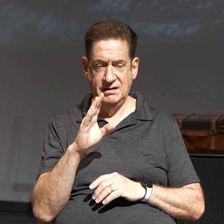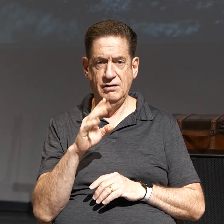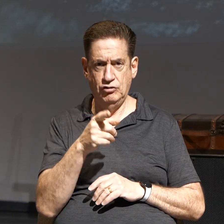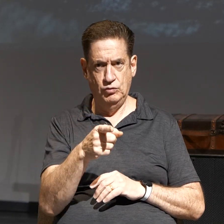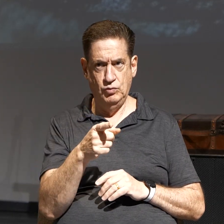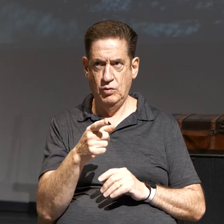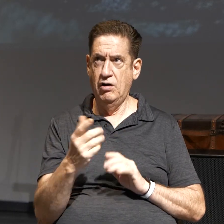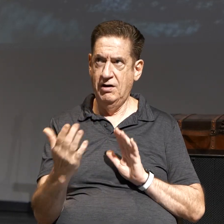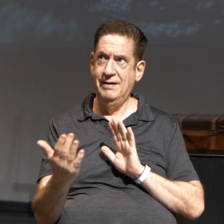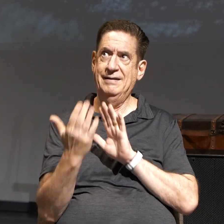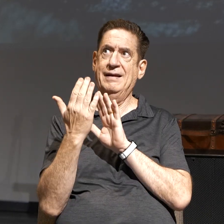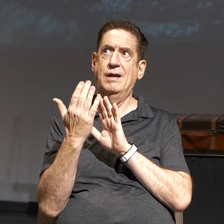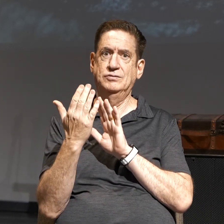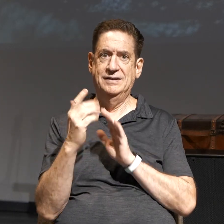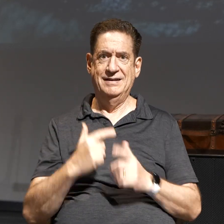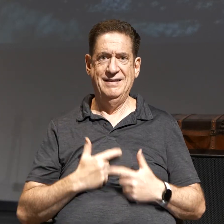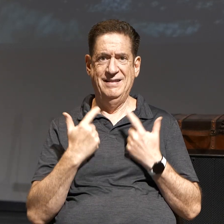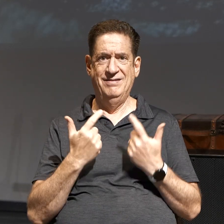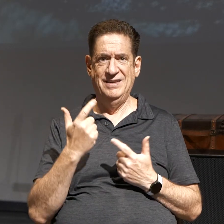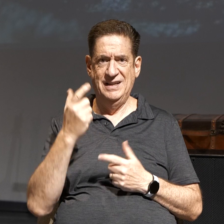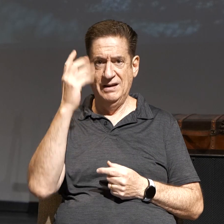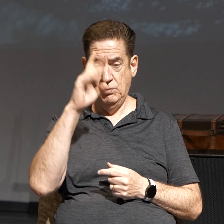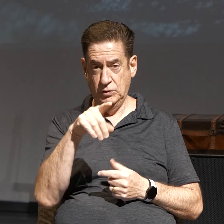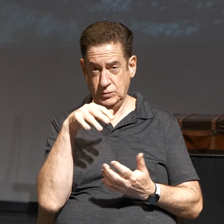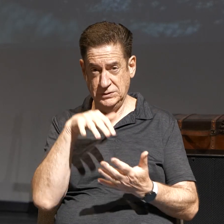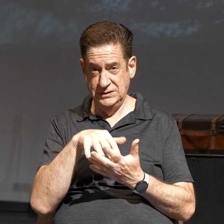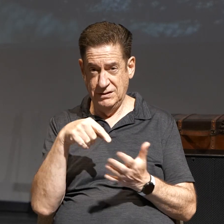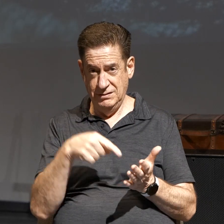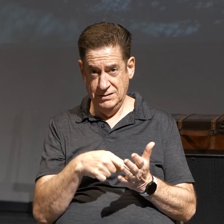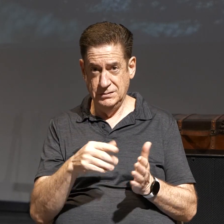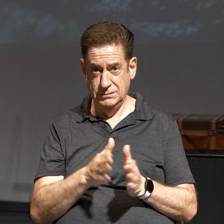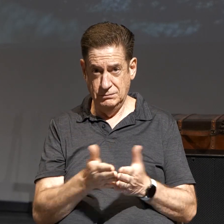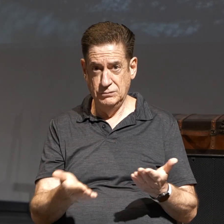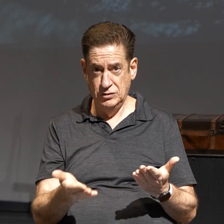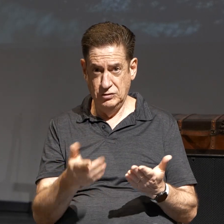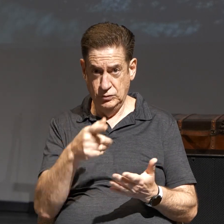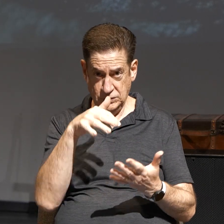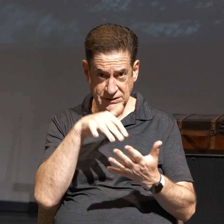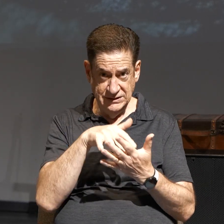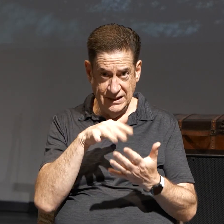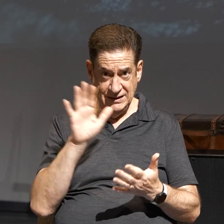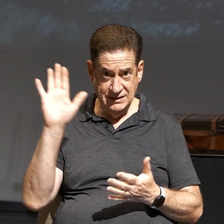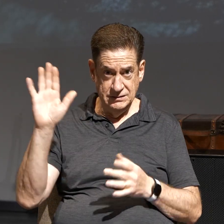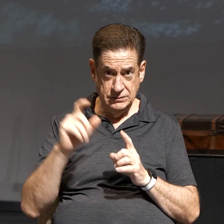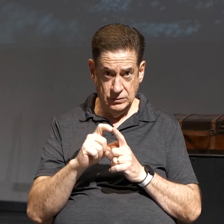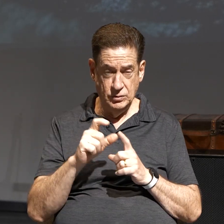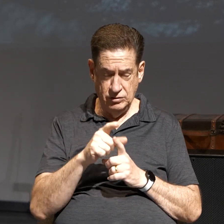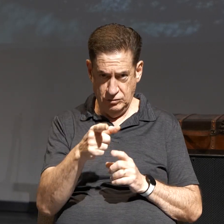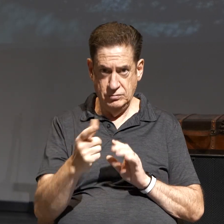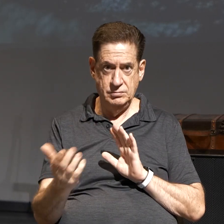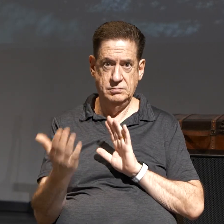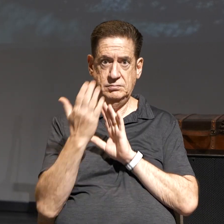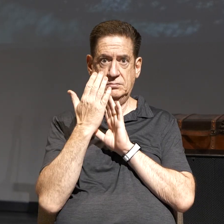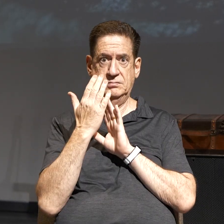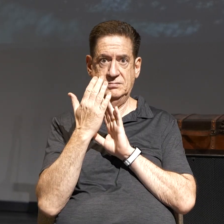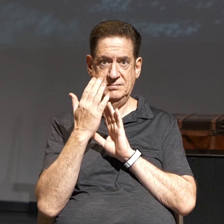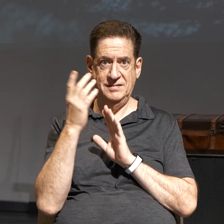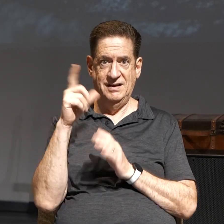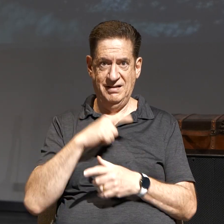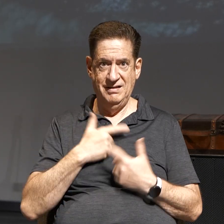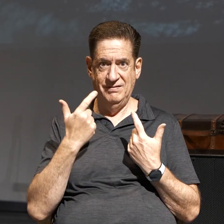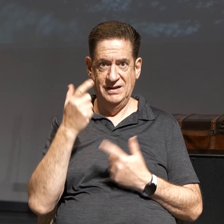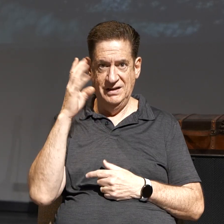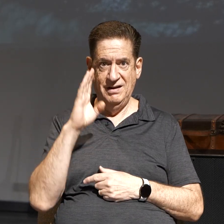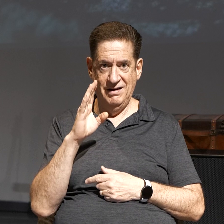You're encountering the living God when you study this book, when you study His Word. Based on Hebrews 4,